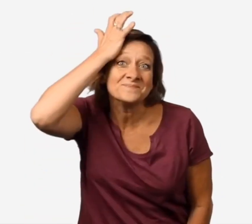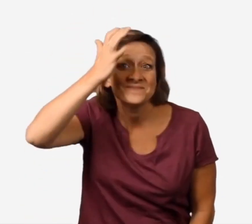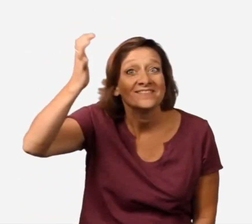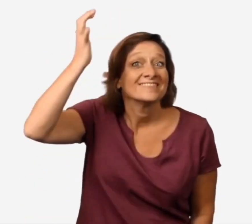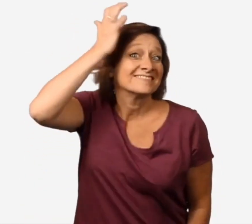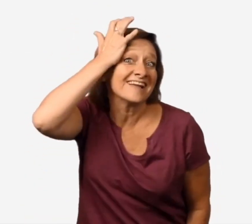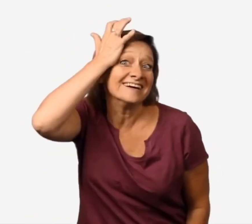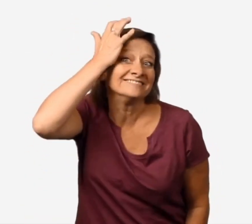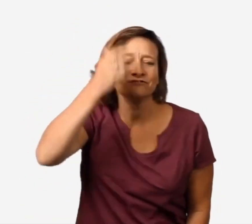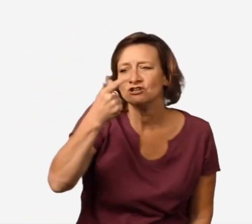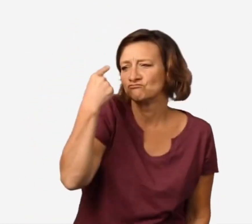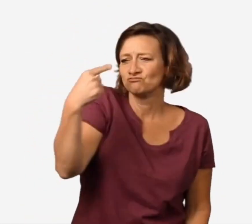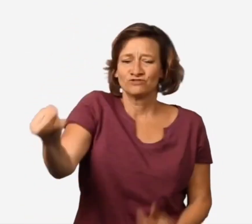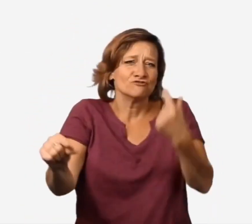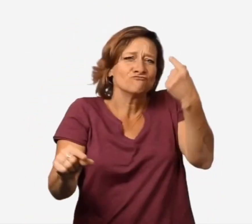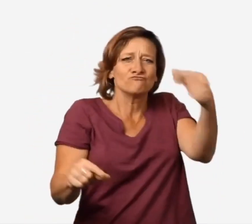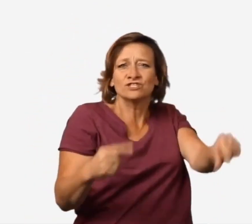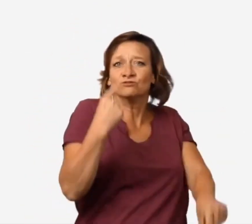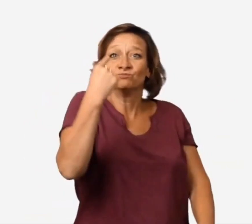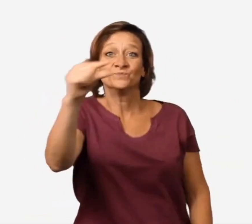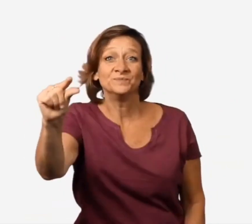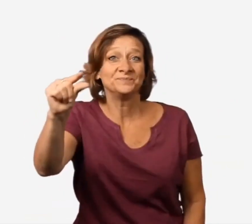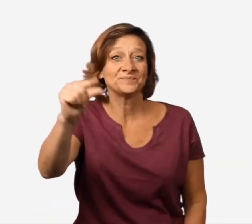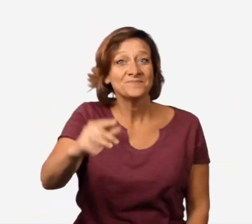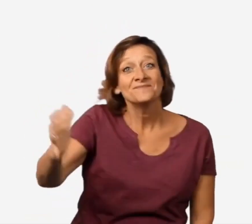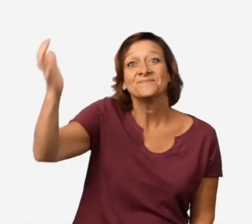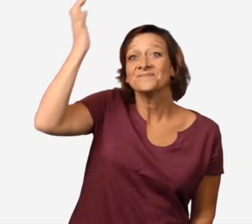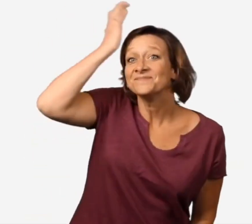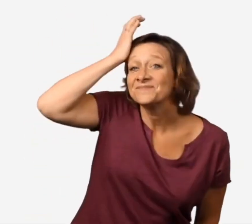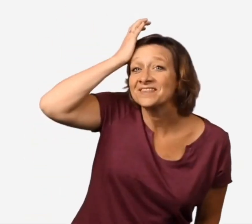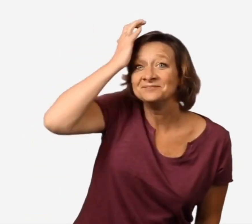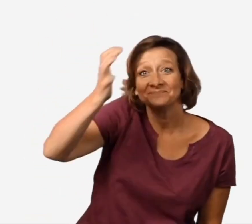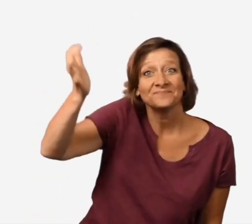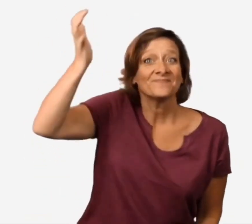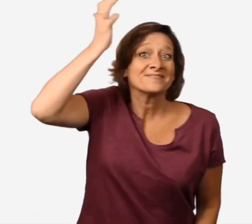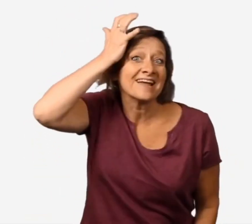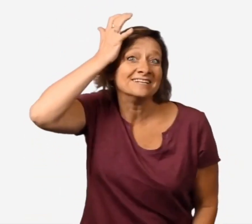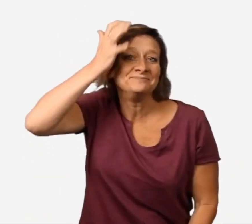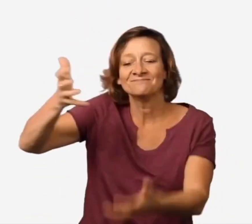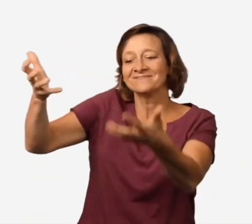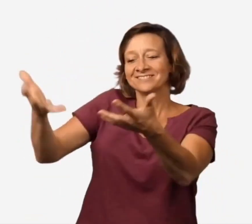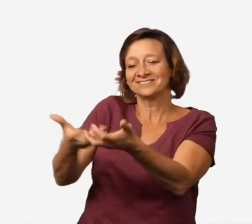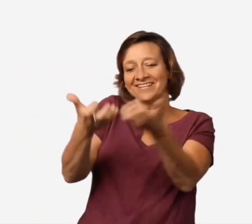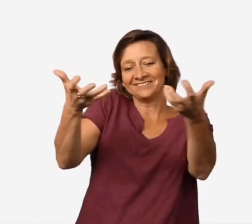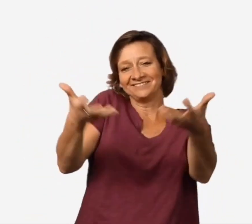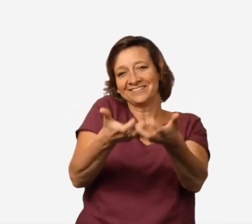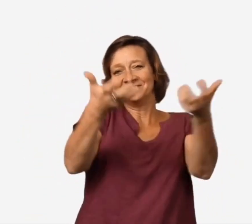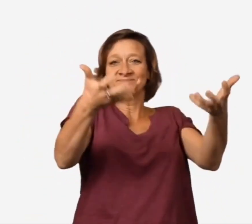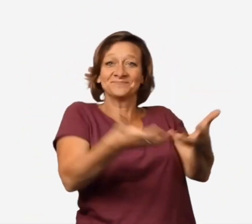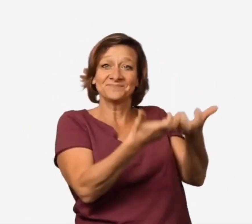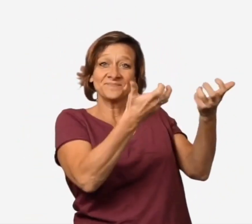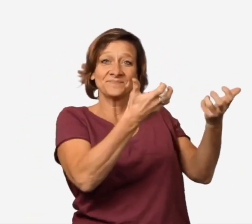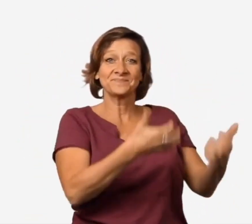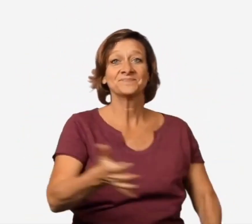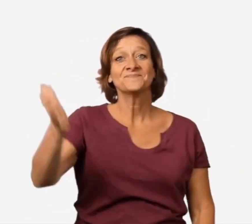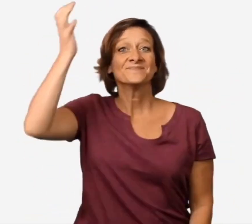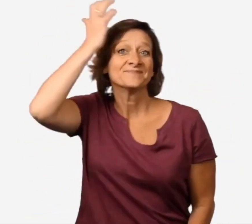Lettuce. Lettuce. Lettuce. Lettuce. green, green. Lettuce. Lettuce. Salad, salad, salad.